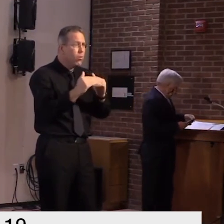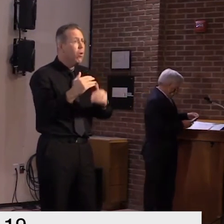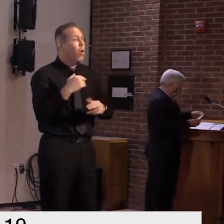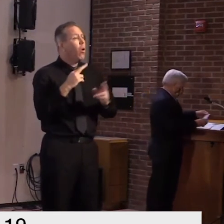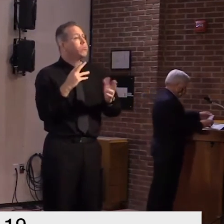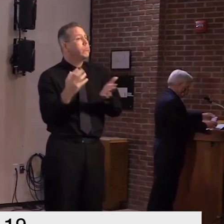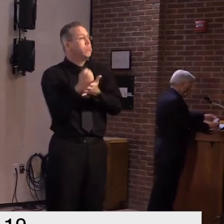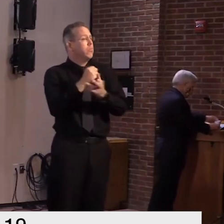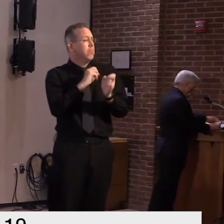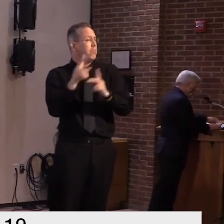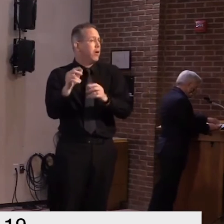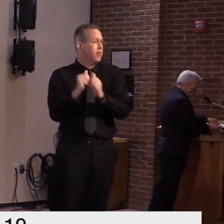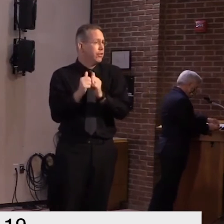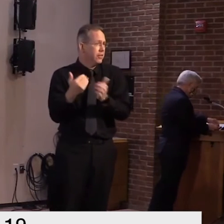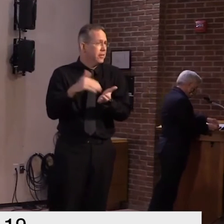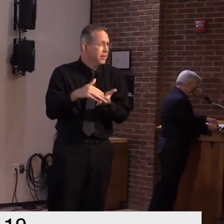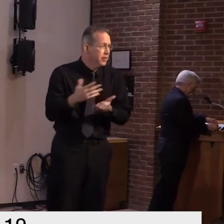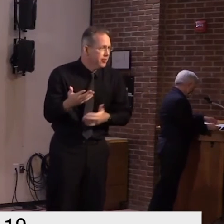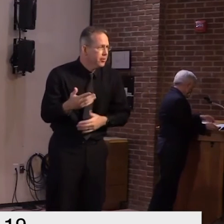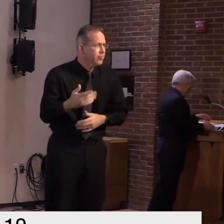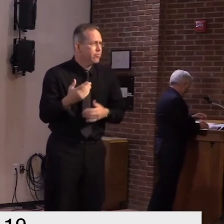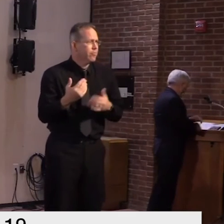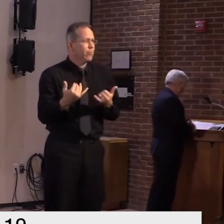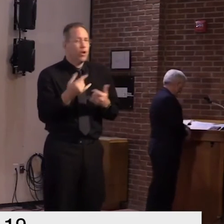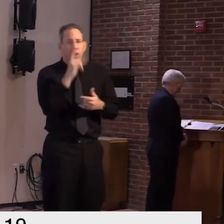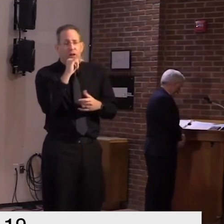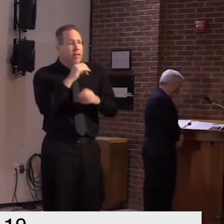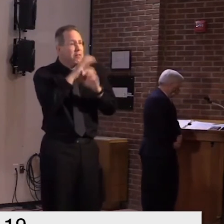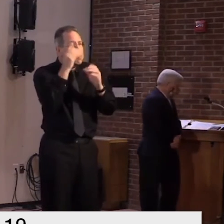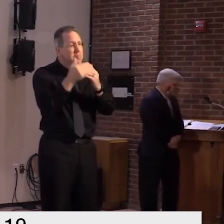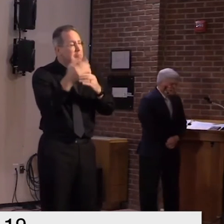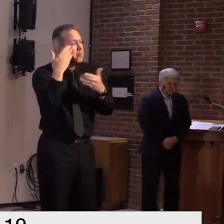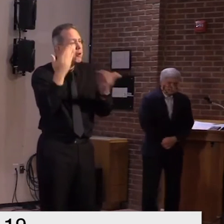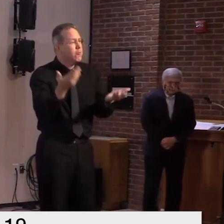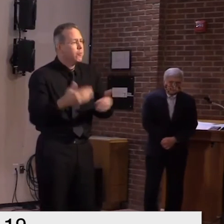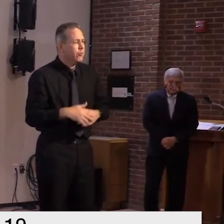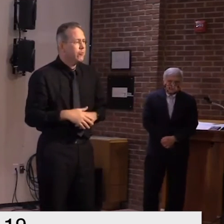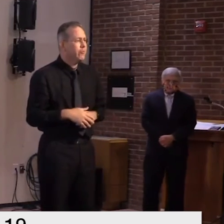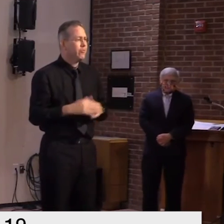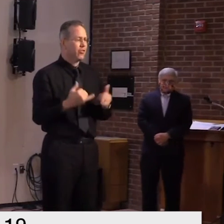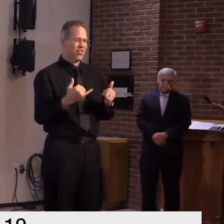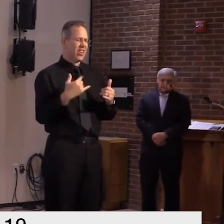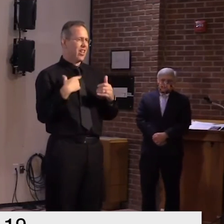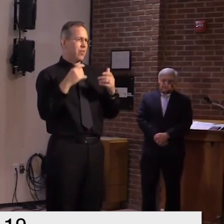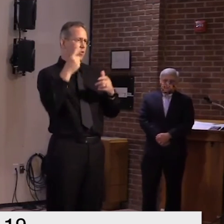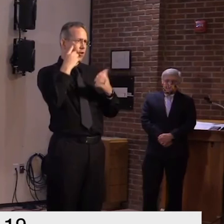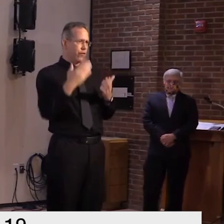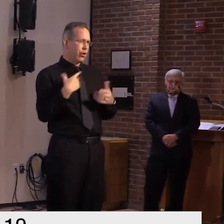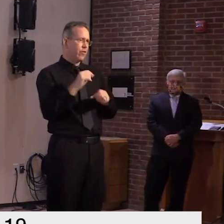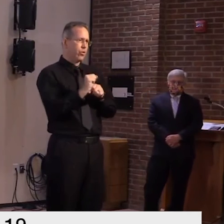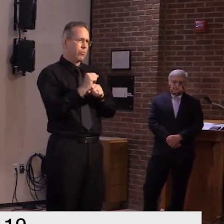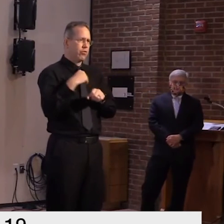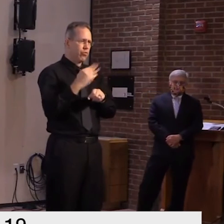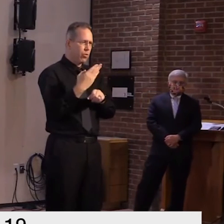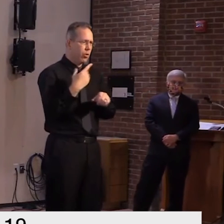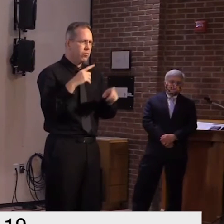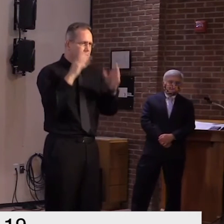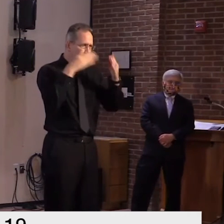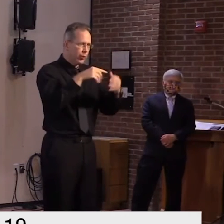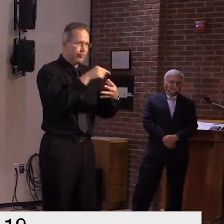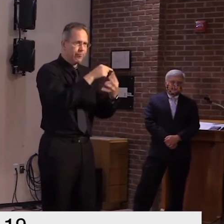some point but we'll we'll have to wait and see uh this job comes first all right it seems like the